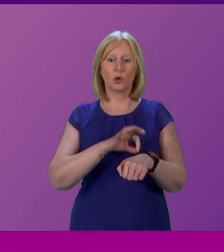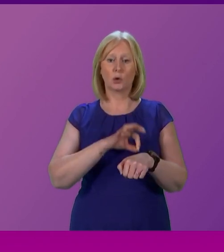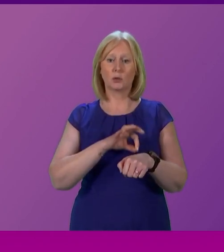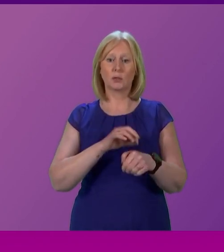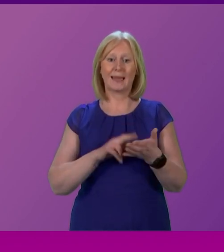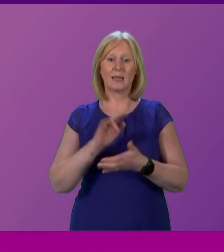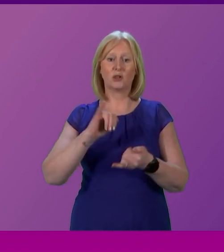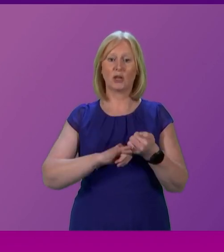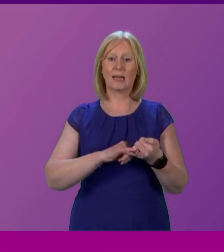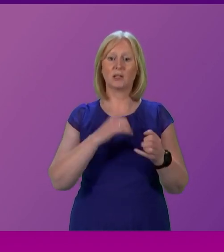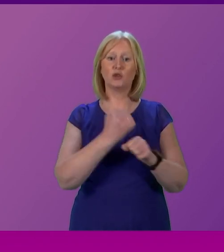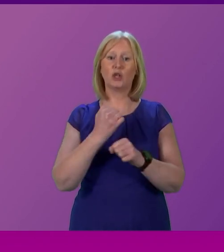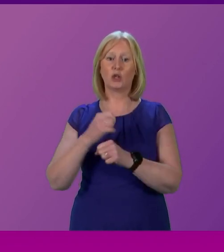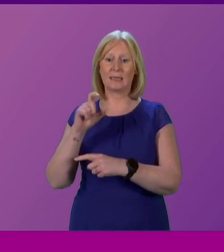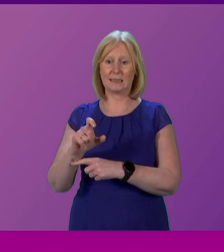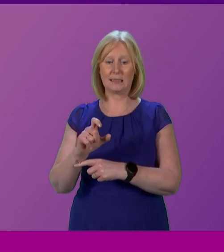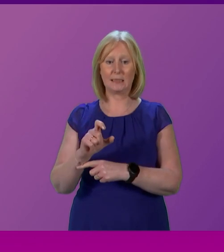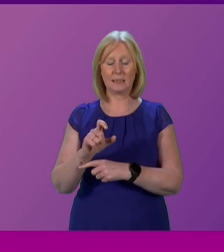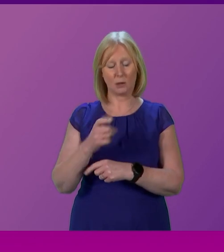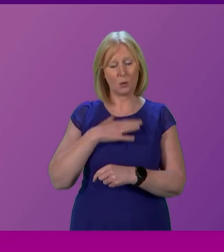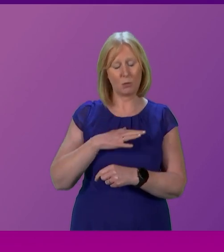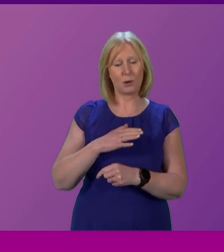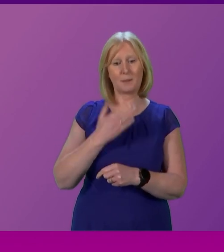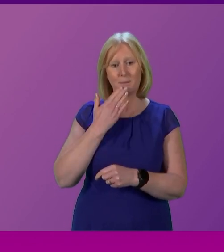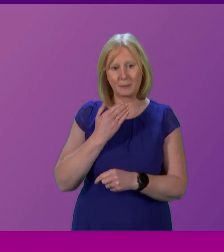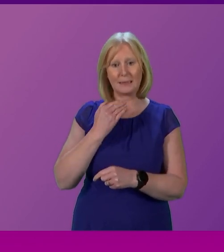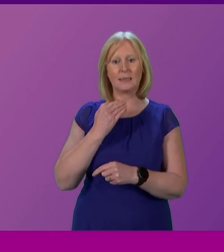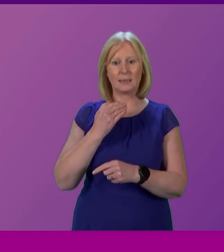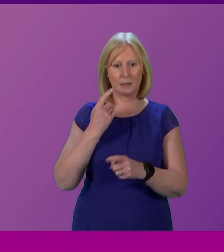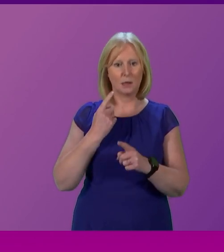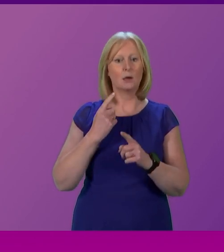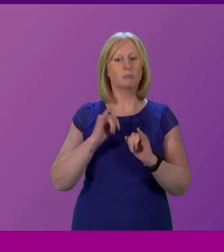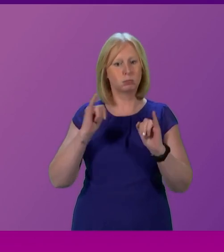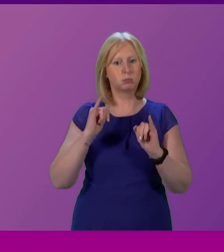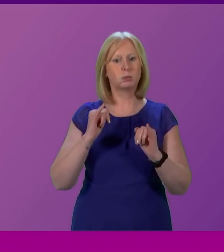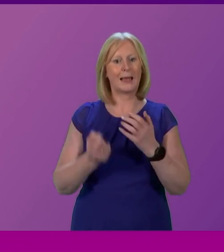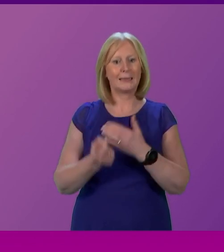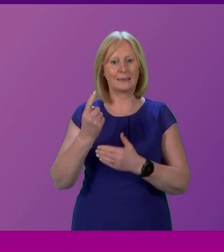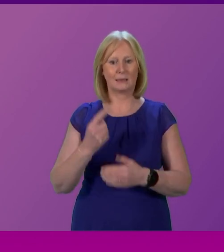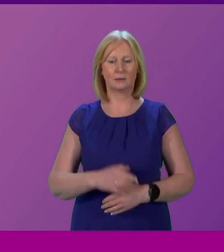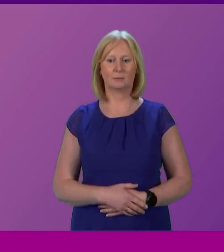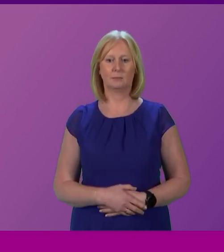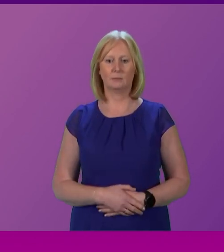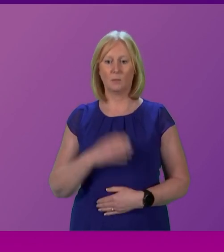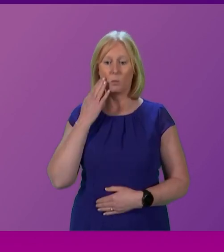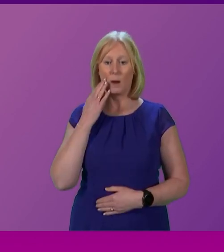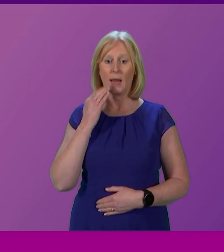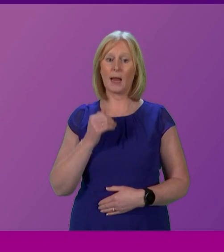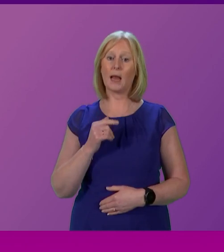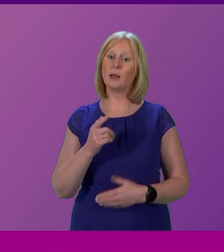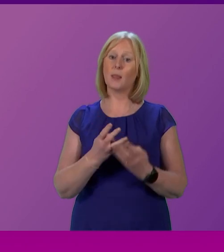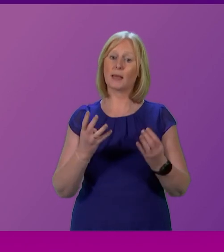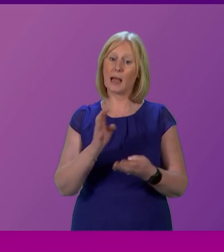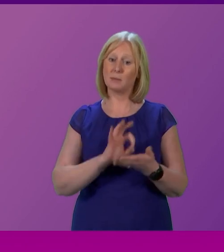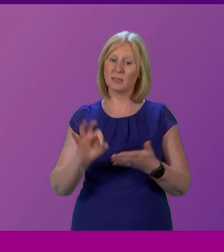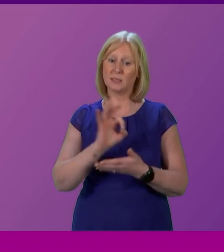Board to declare a major incident. While NHS Grampian issued an appeal for all staff to come in. And when the Cabinet Secretary earlier this afternoon